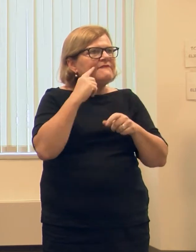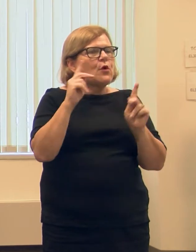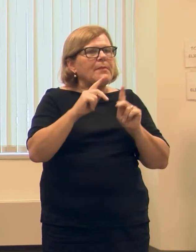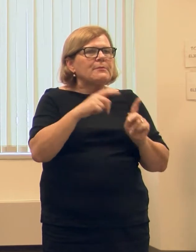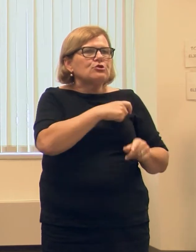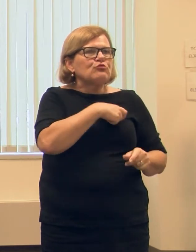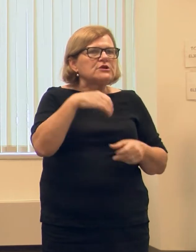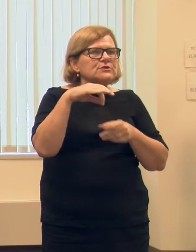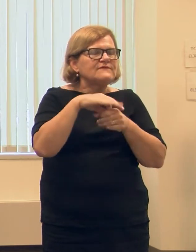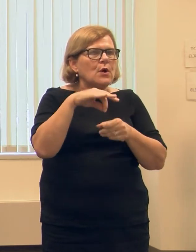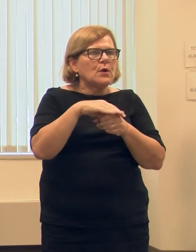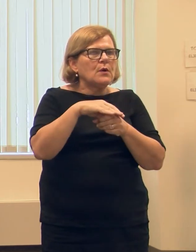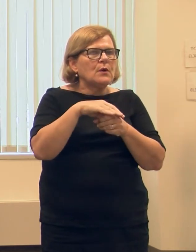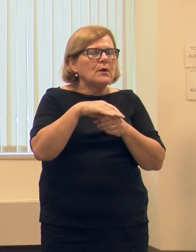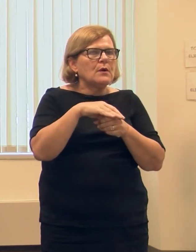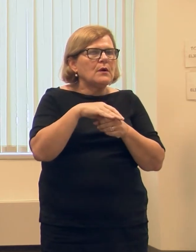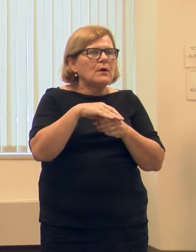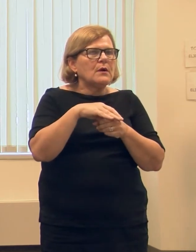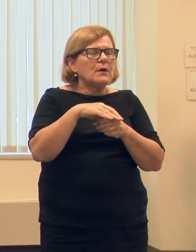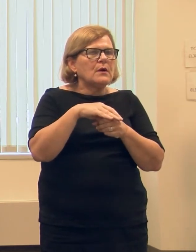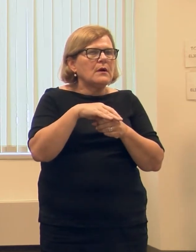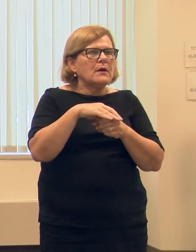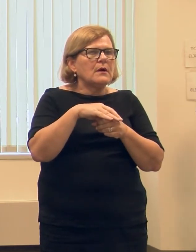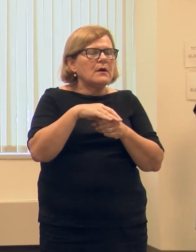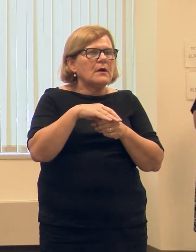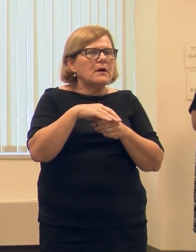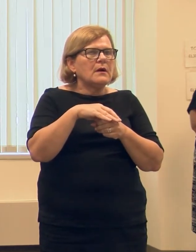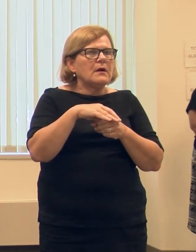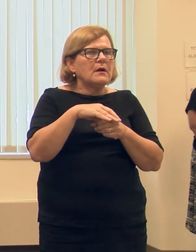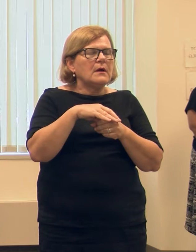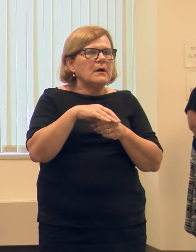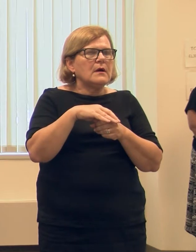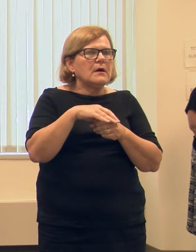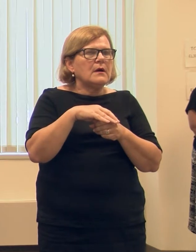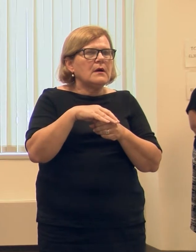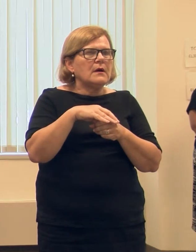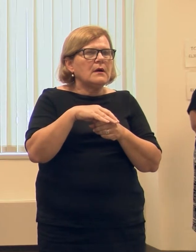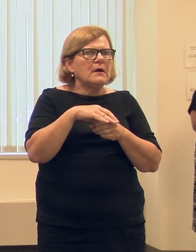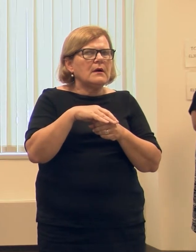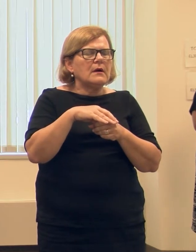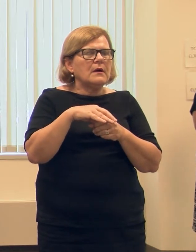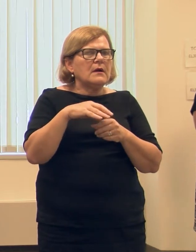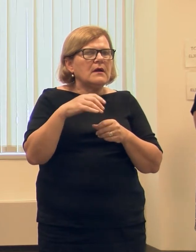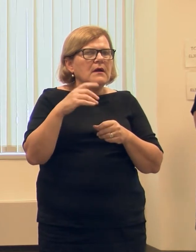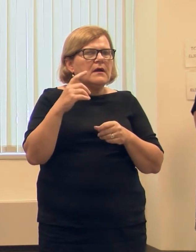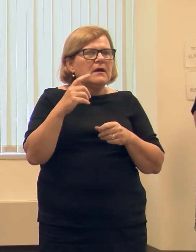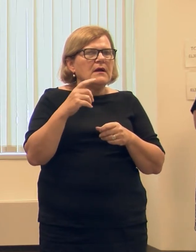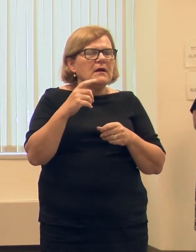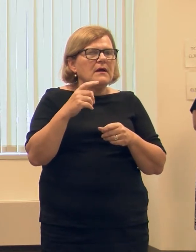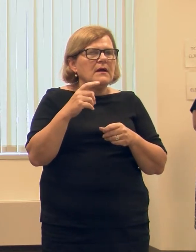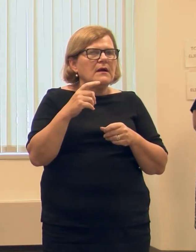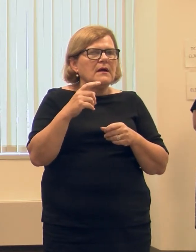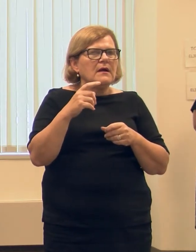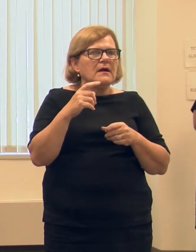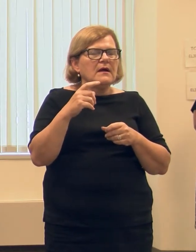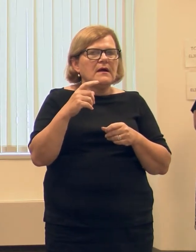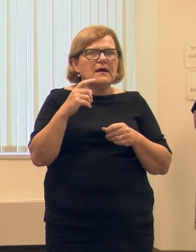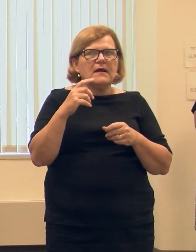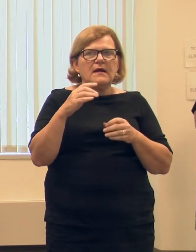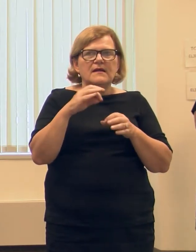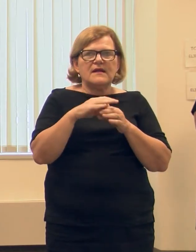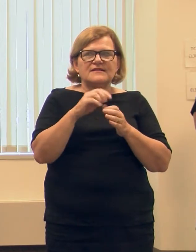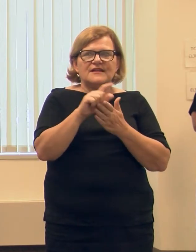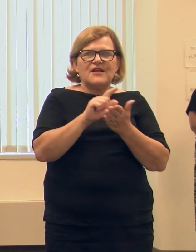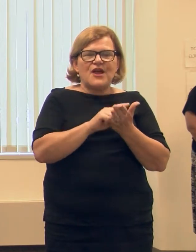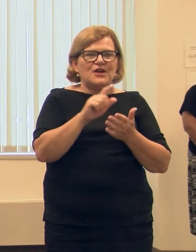What does that look like? Now these are going to go into more detail about that. But look, we know we have to have voters approving an election law